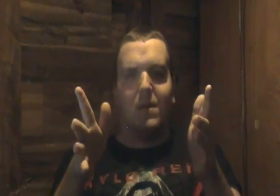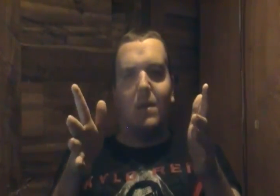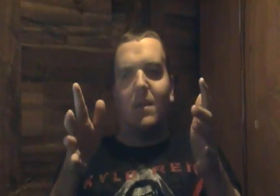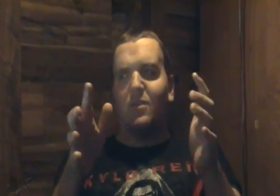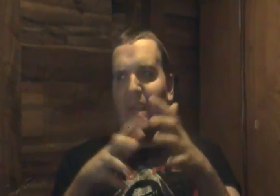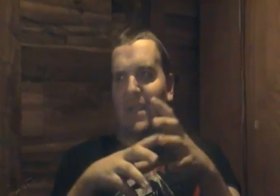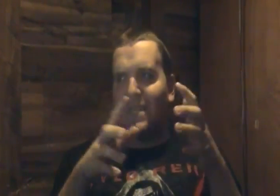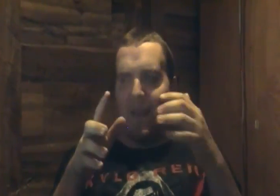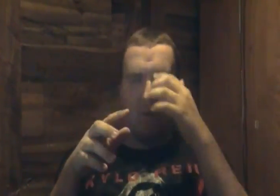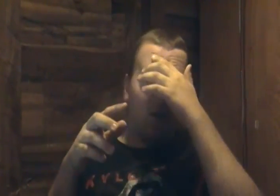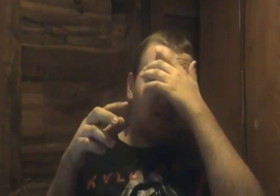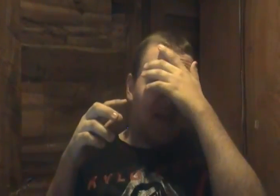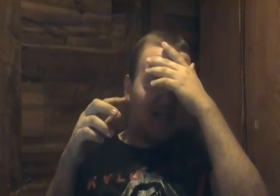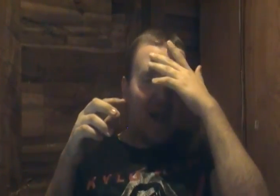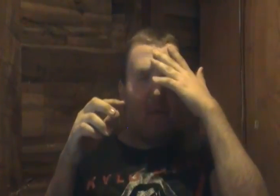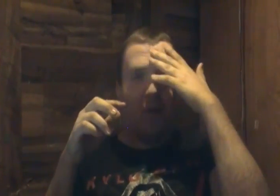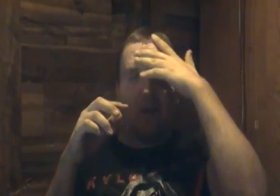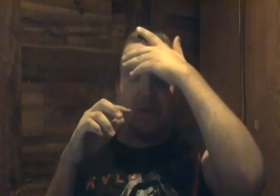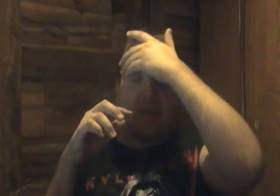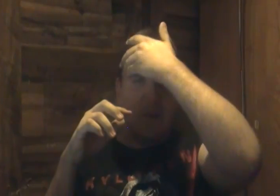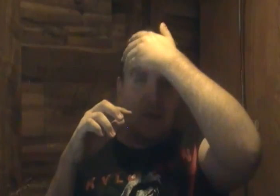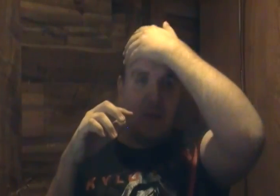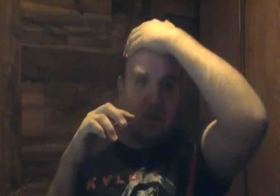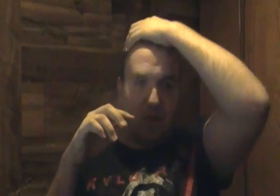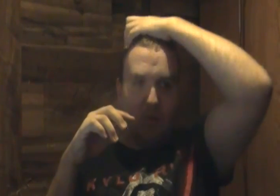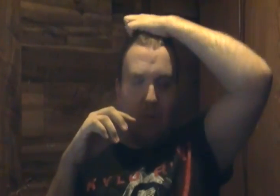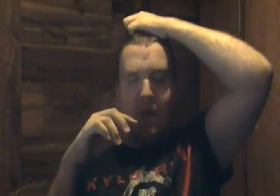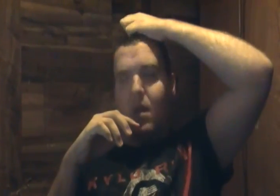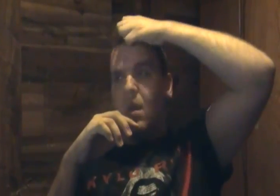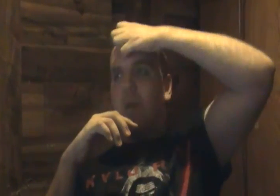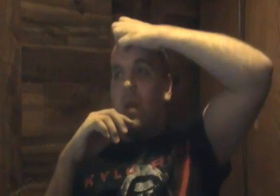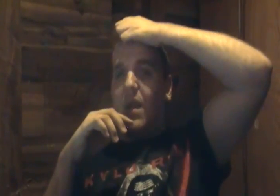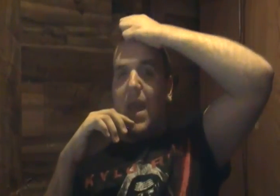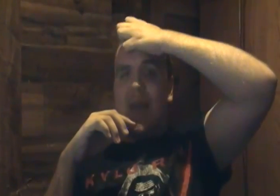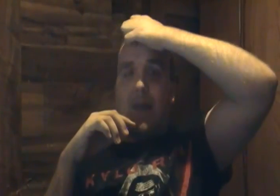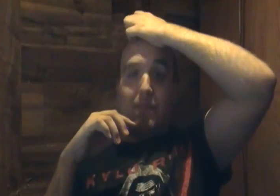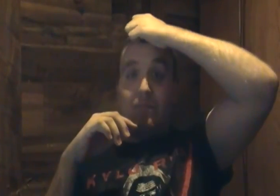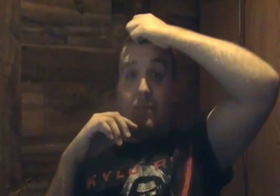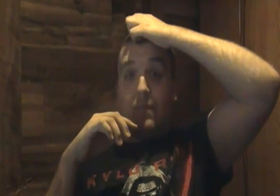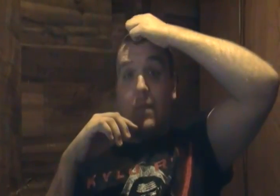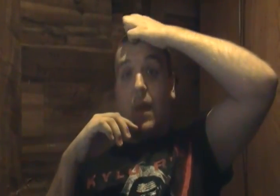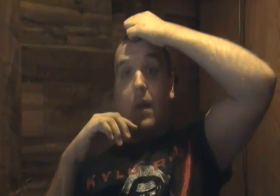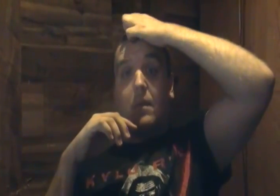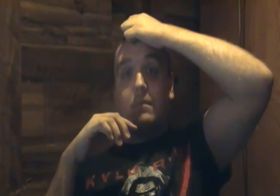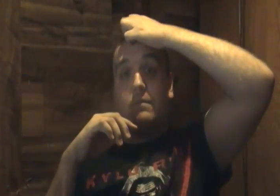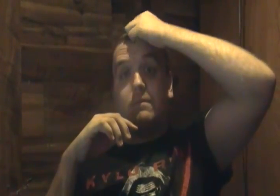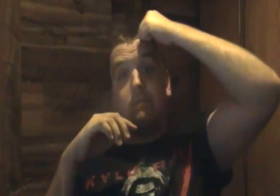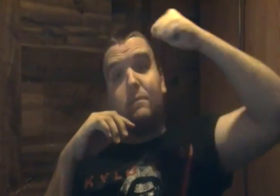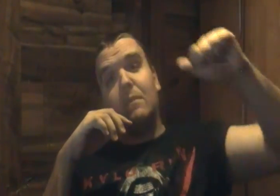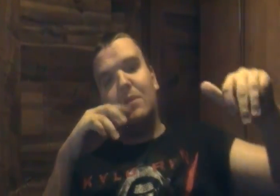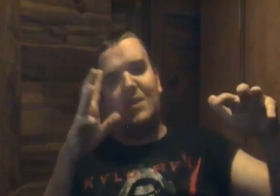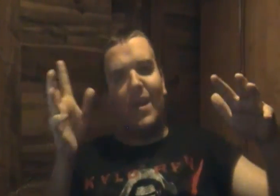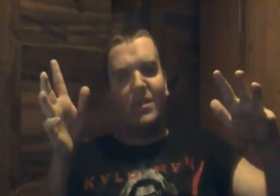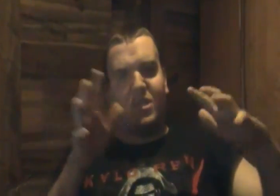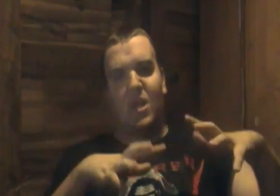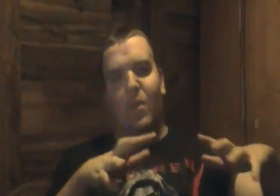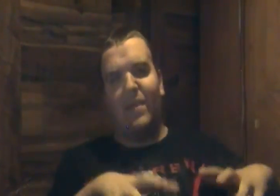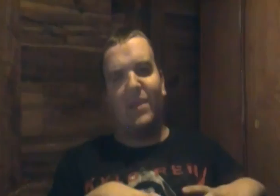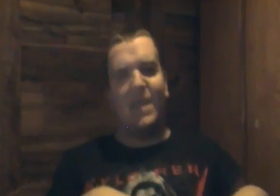the trying to escape the guards they escape the guards and go into the jungle and um which they're actually still in the